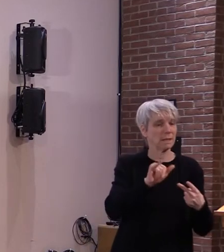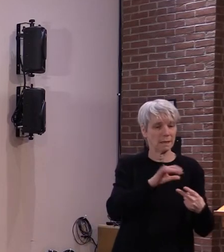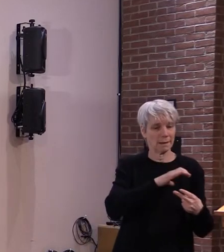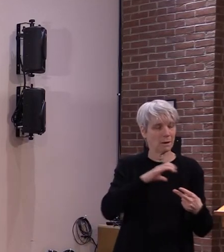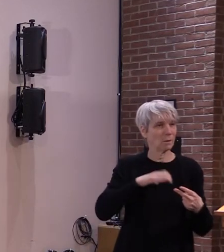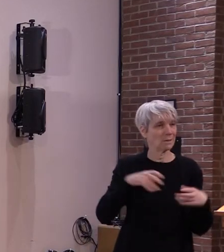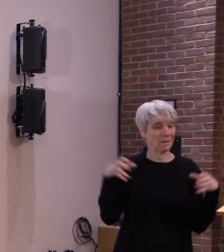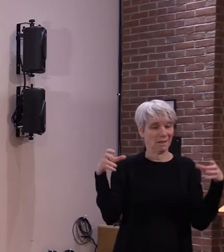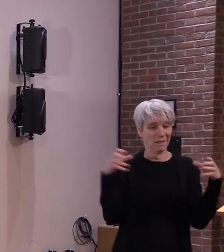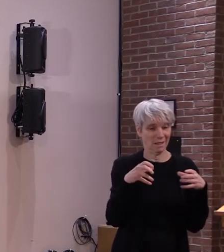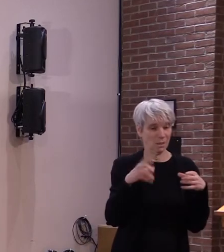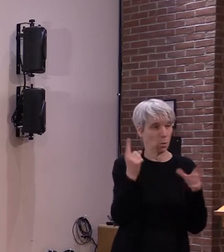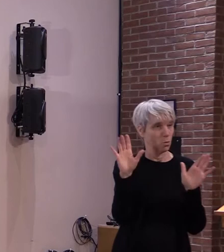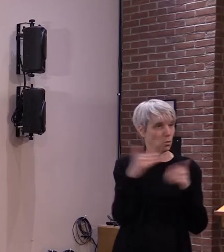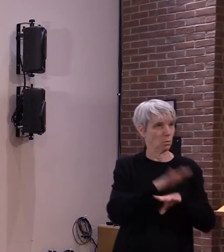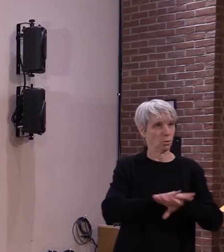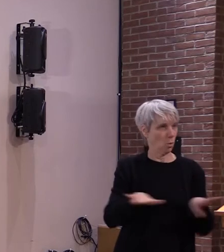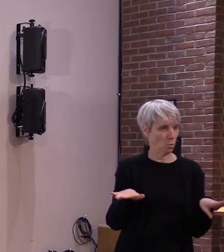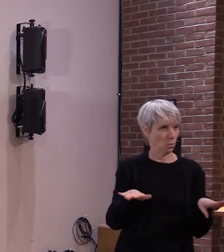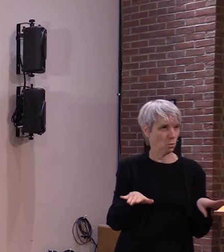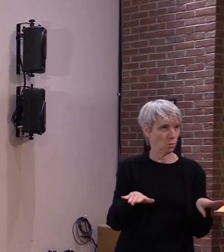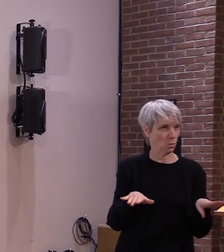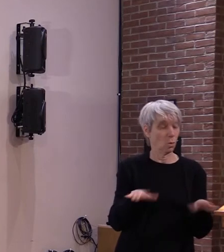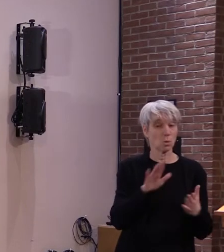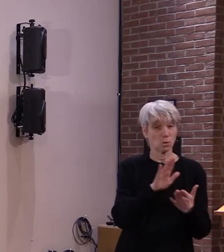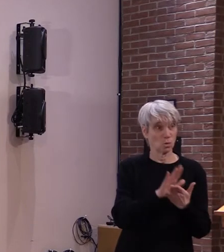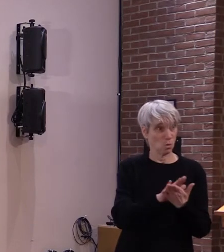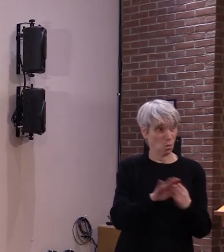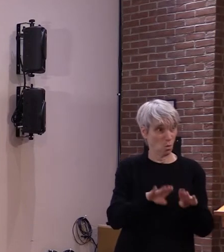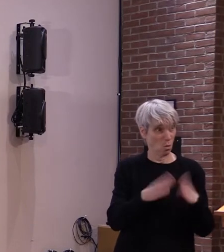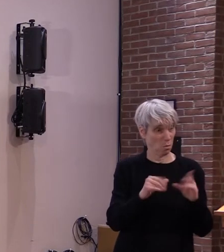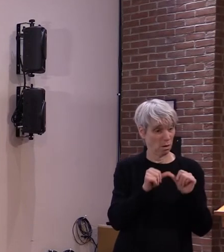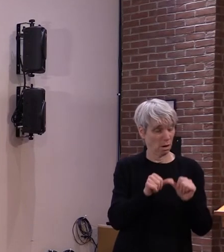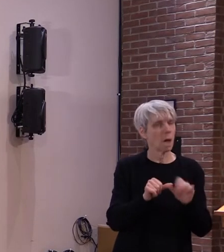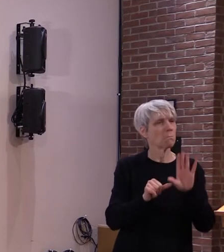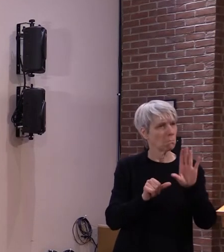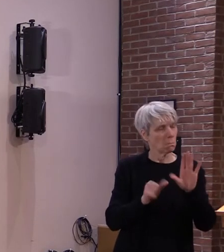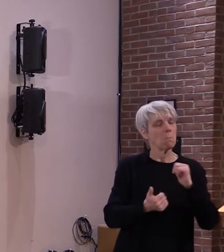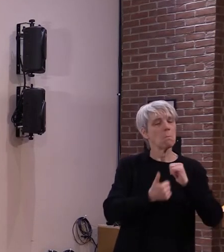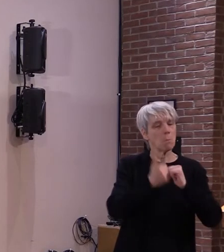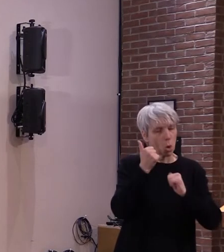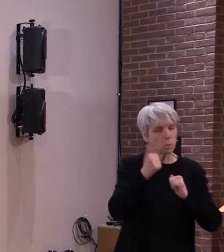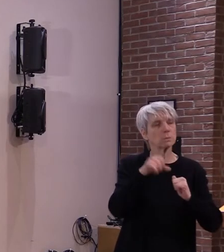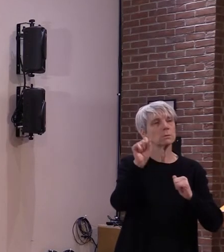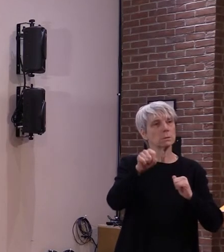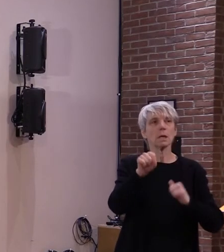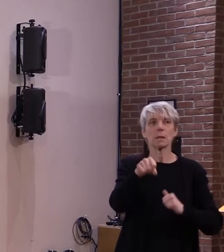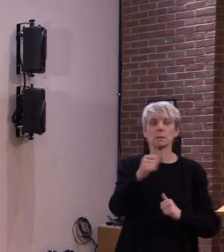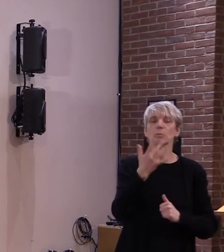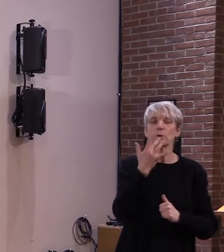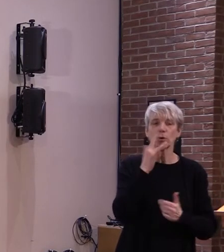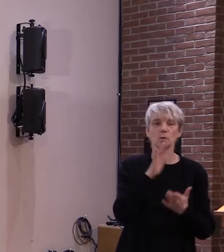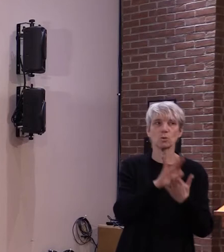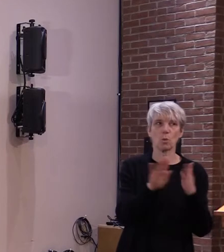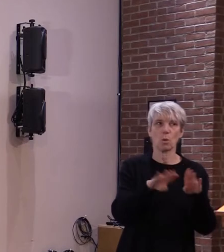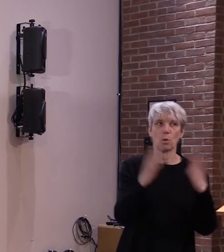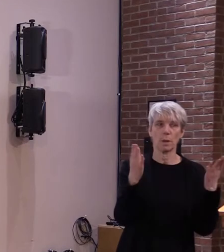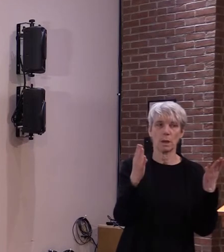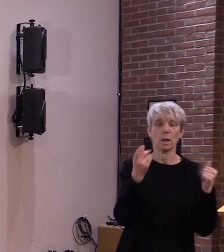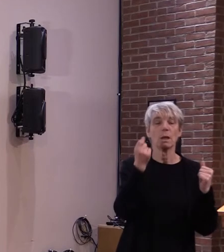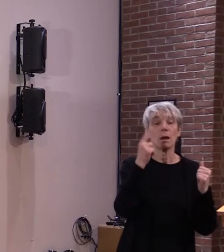can tell you almost all the time the schools can remain open as long as they haven't had a significant impact on their staffing